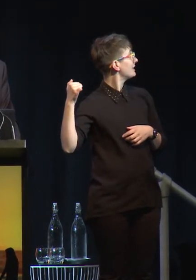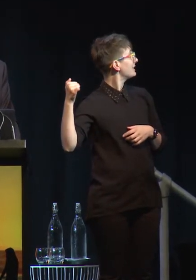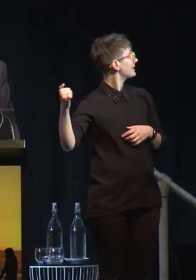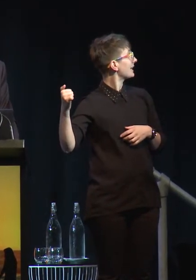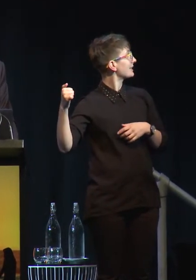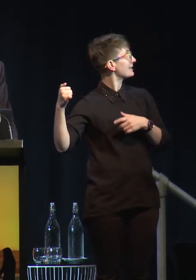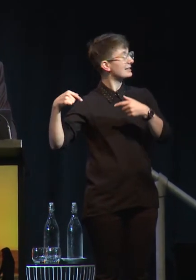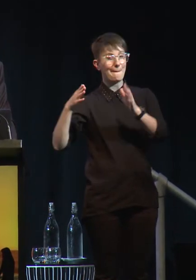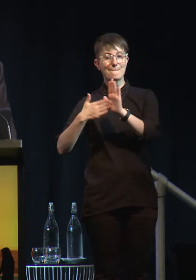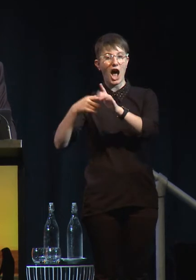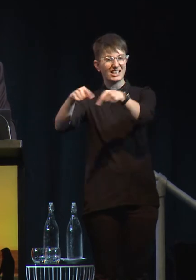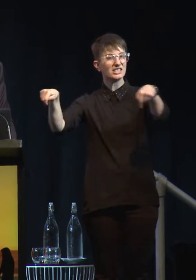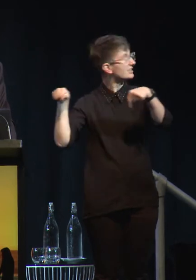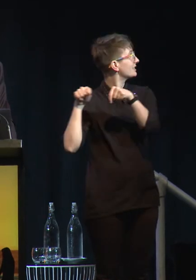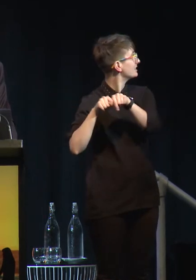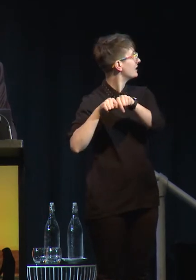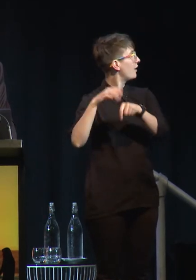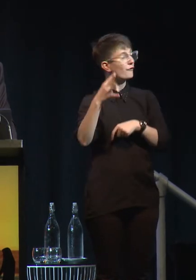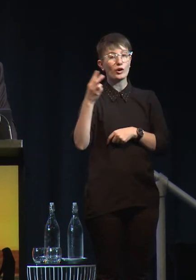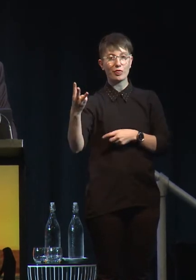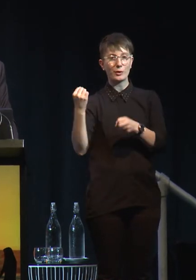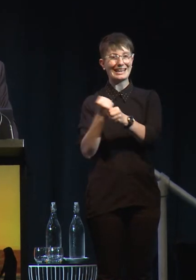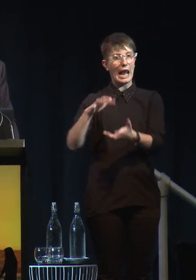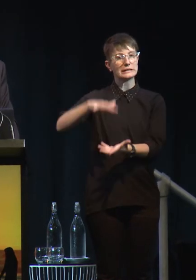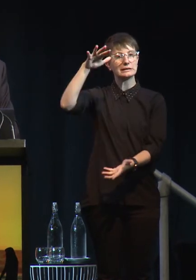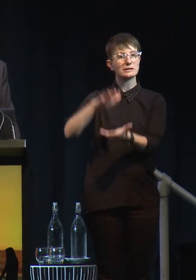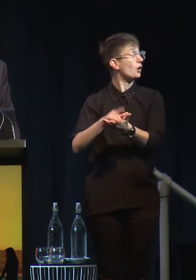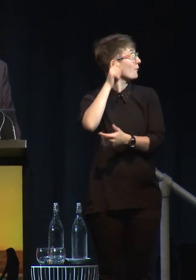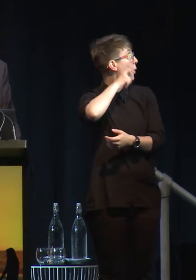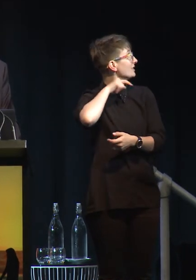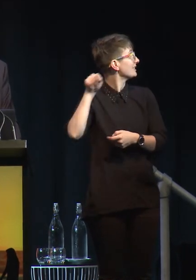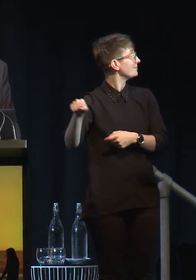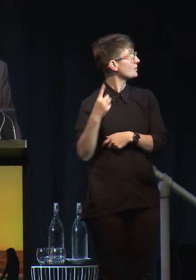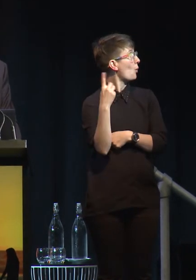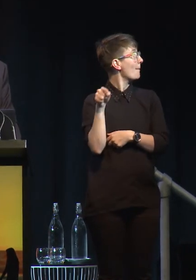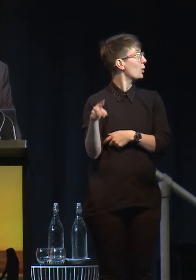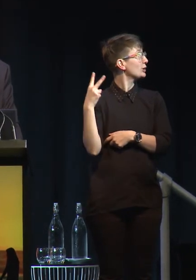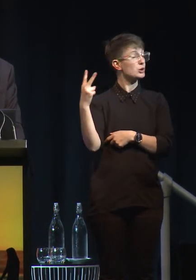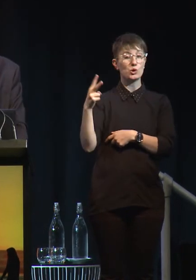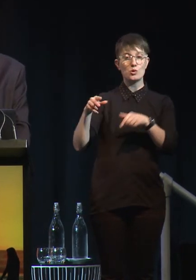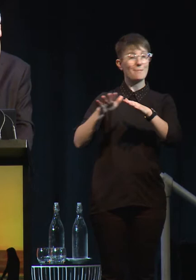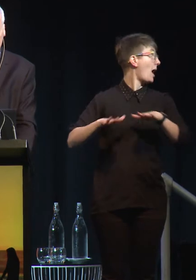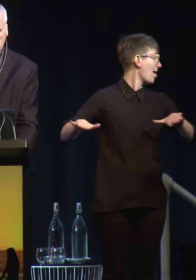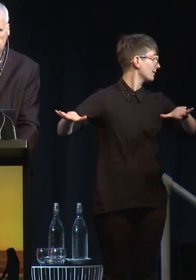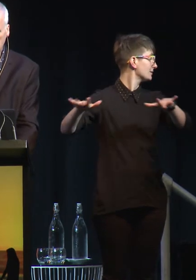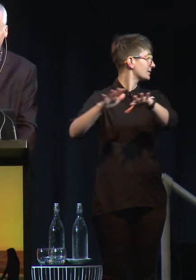1.20 miles, it should be in kilometers, but you can see cashew milk is much, much less.